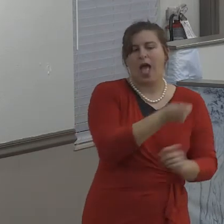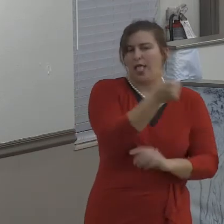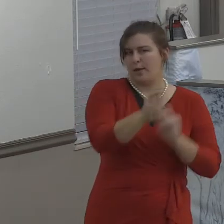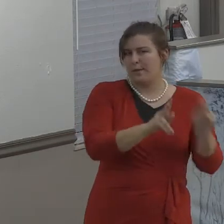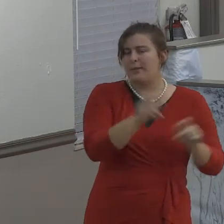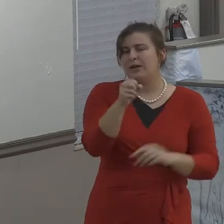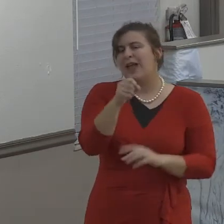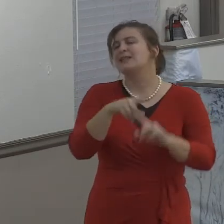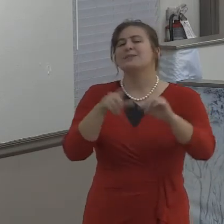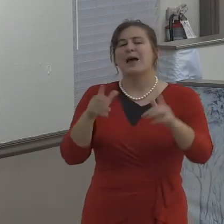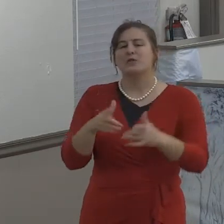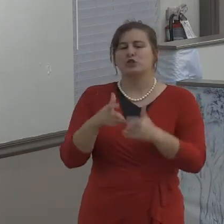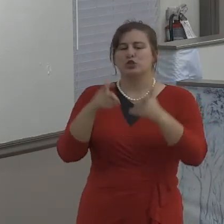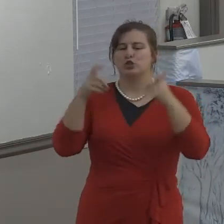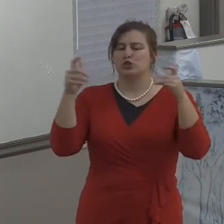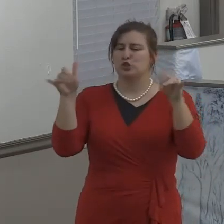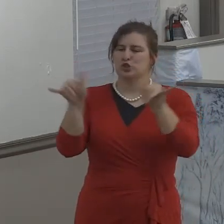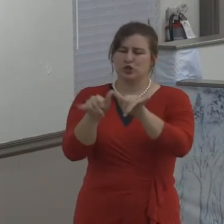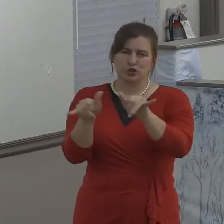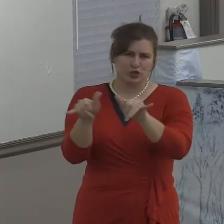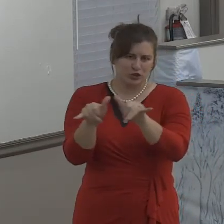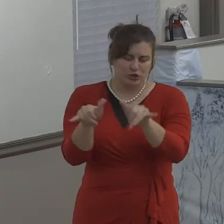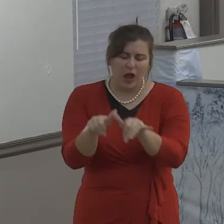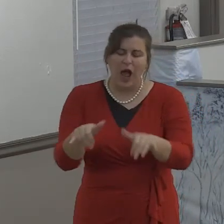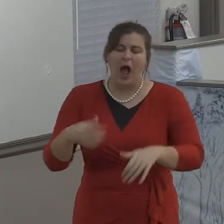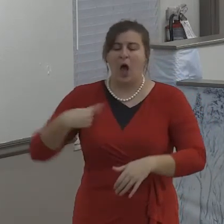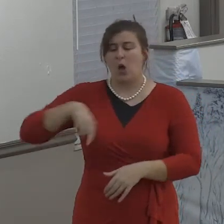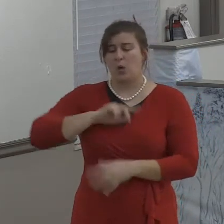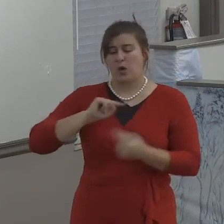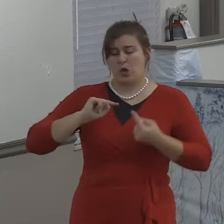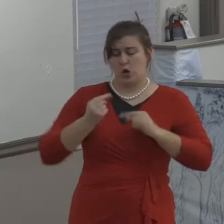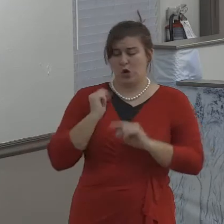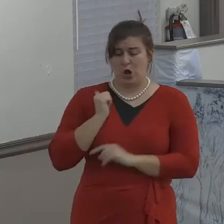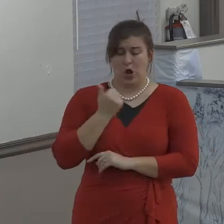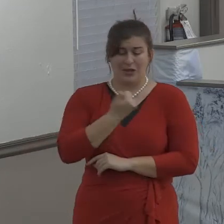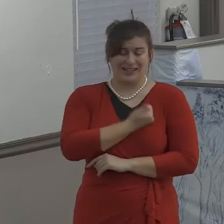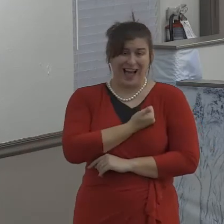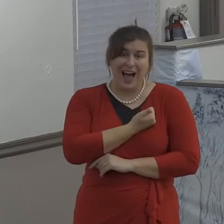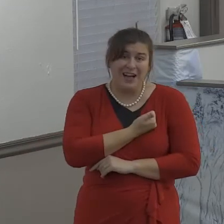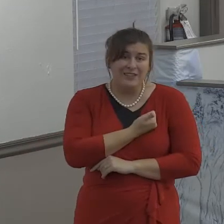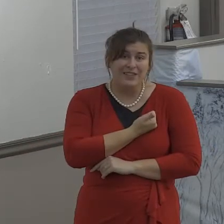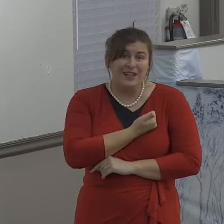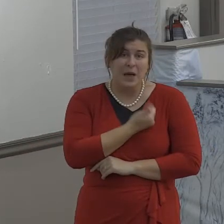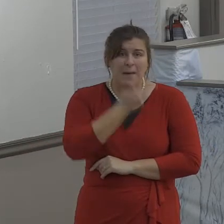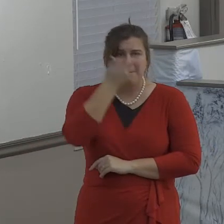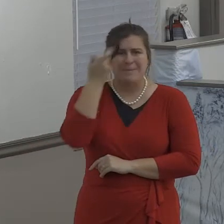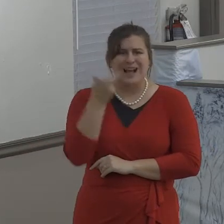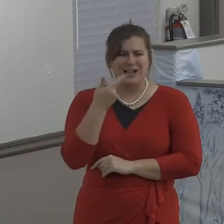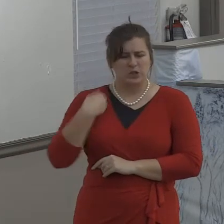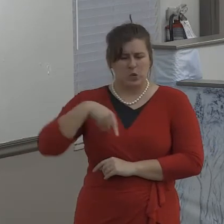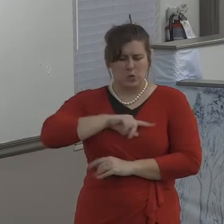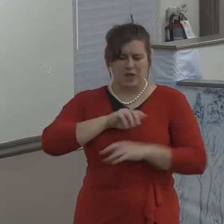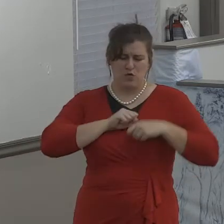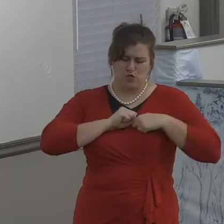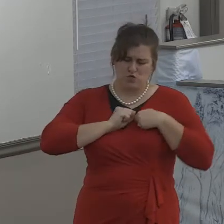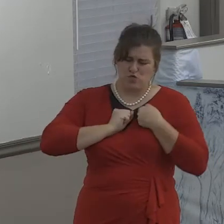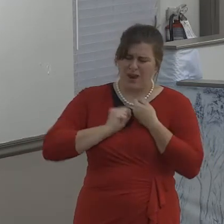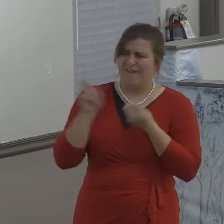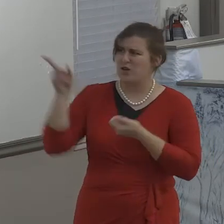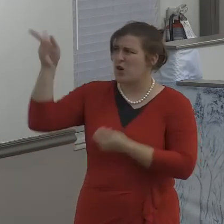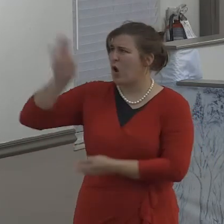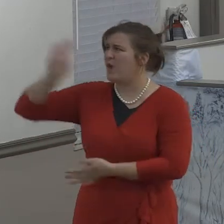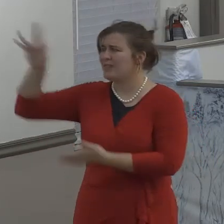and the Holy Spirit of God may be that great reminder. That, wow, he's preaching to me.